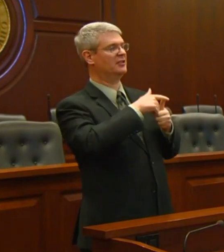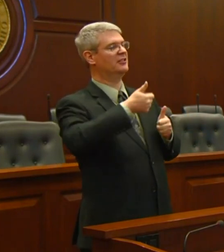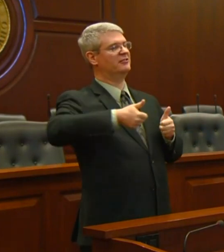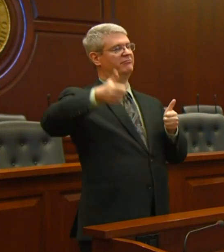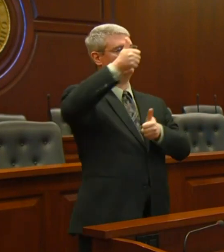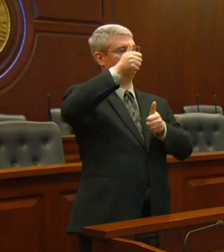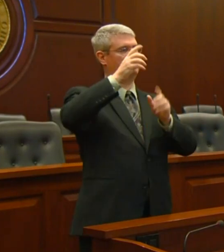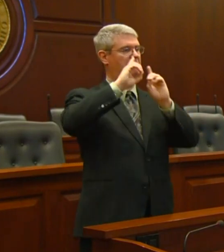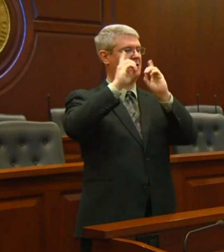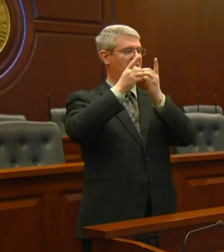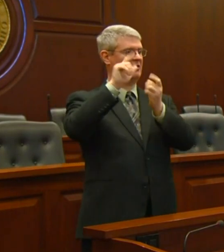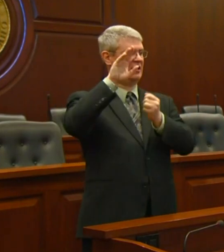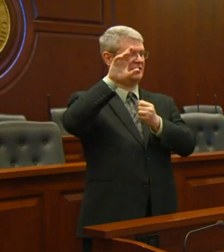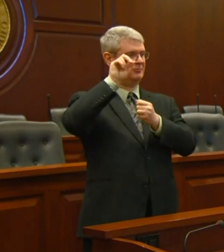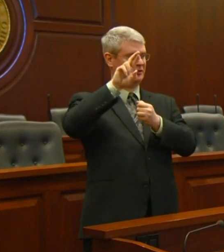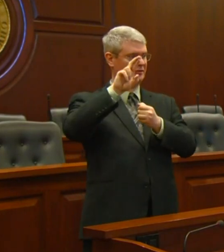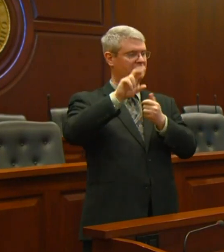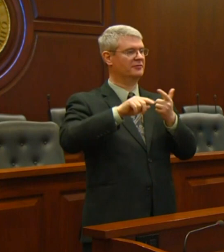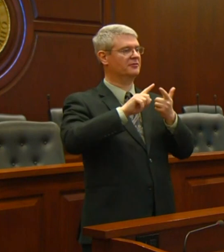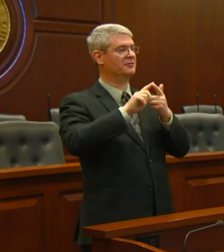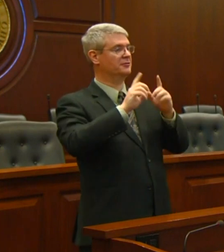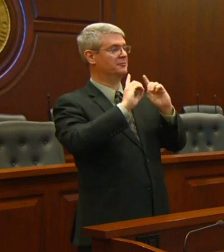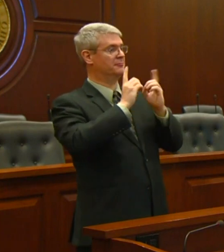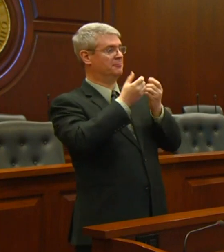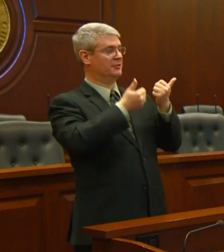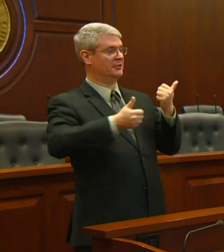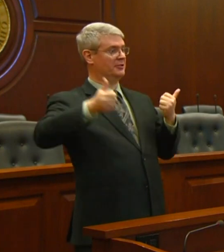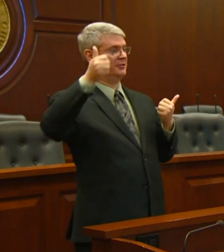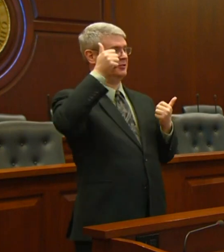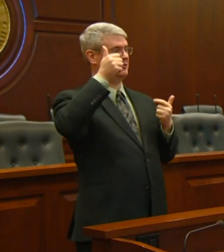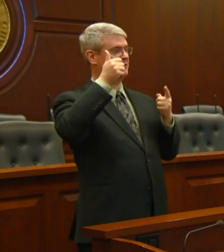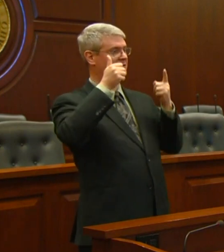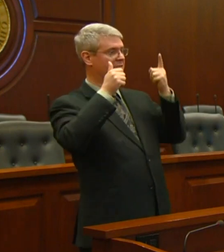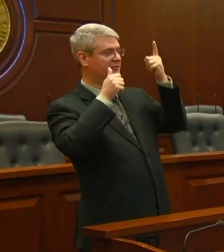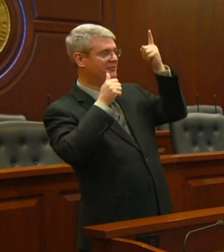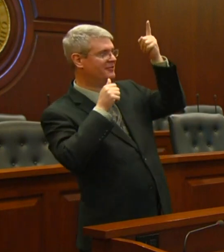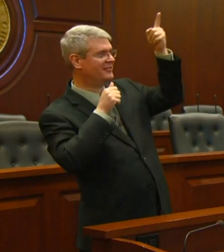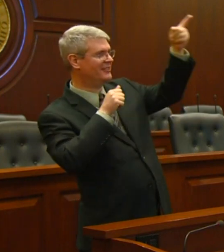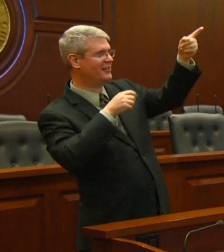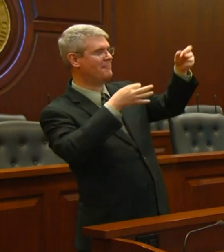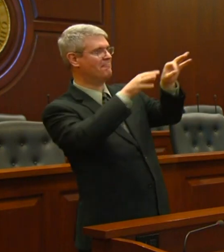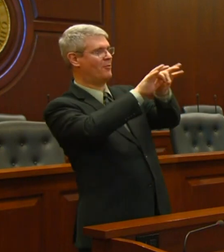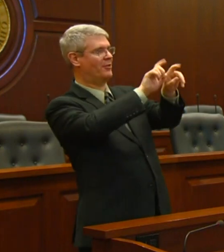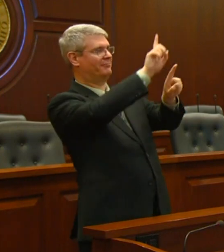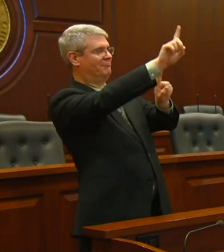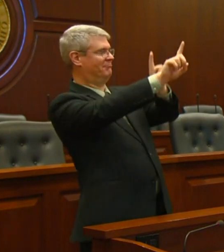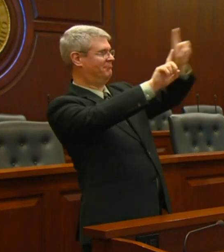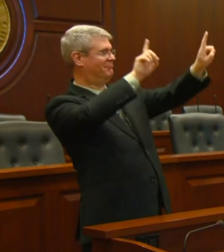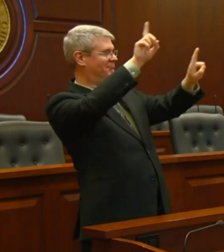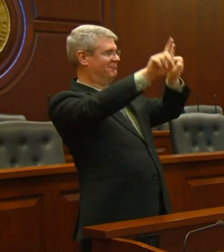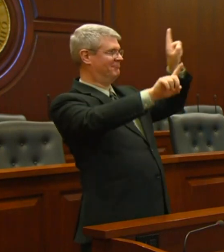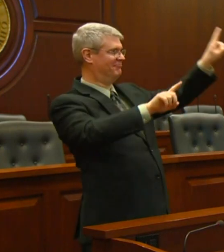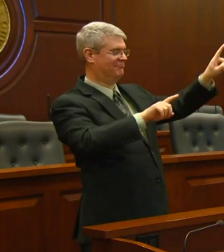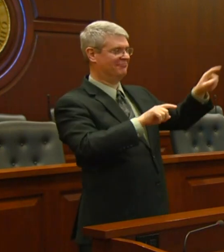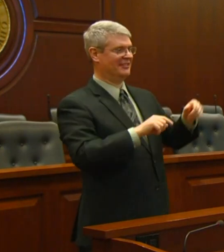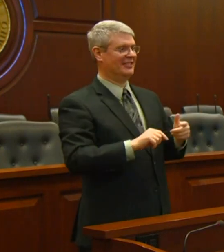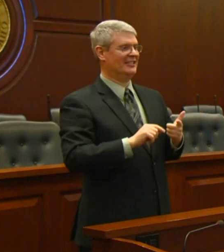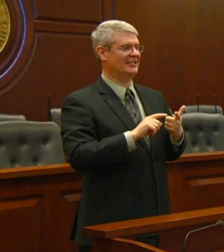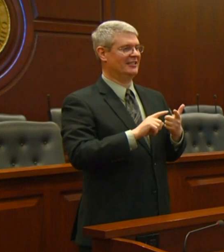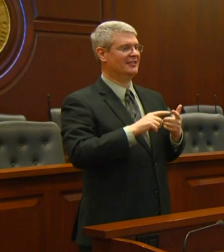in the back practicing good distancing, the Regional Administrator of the Small Business Administration,